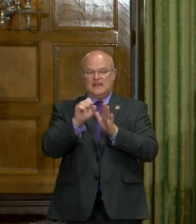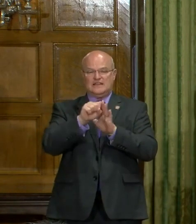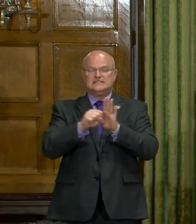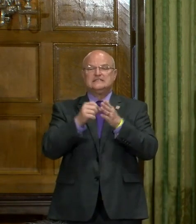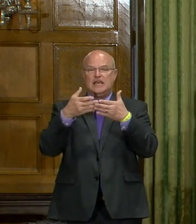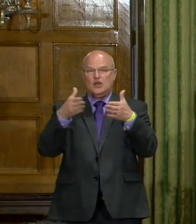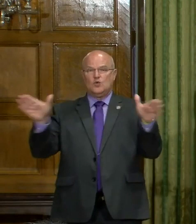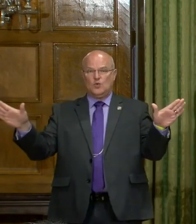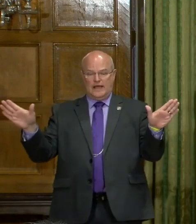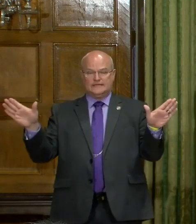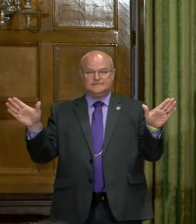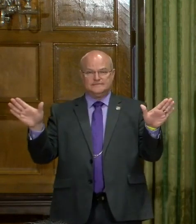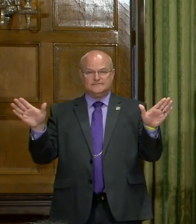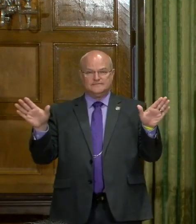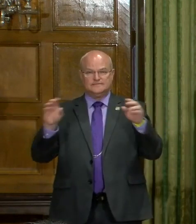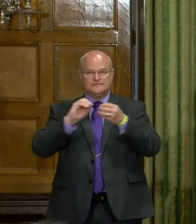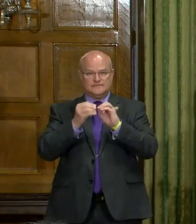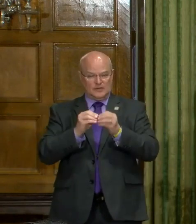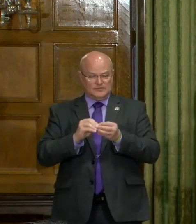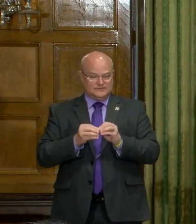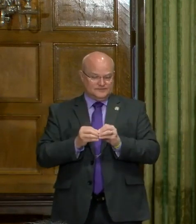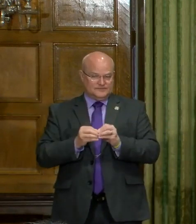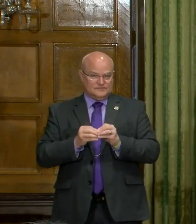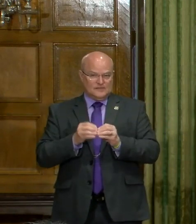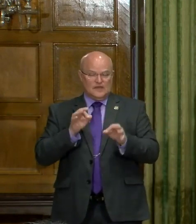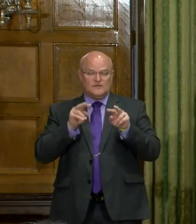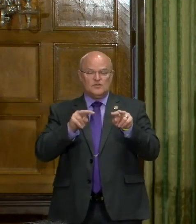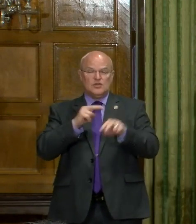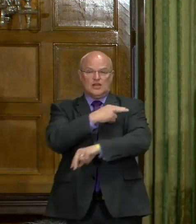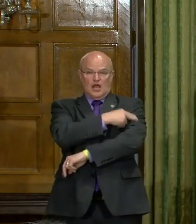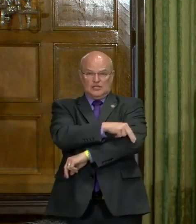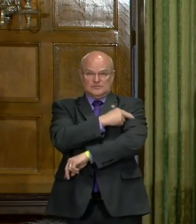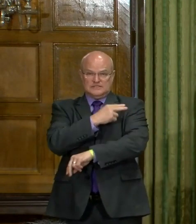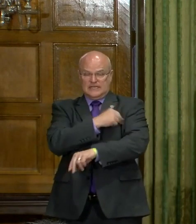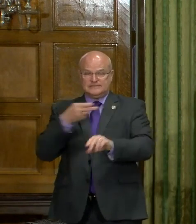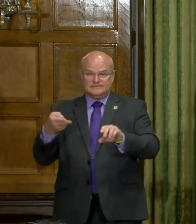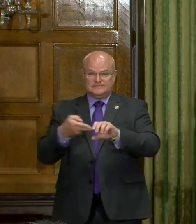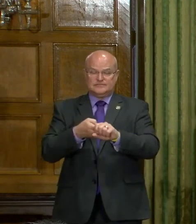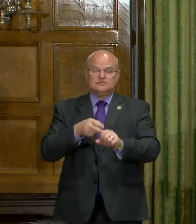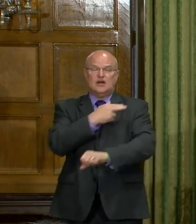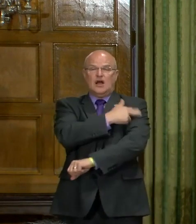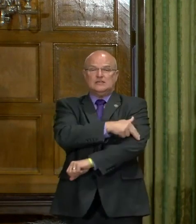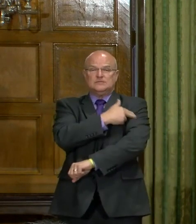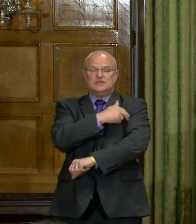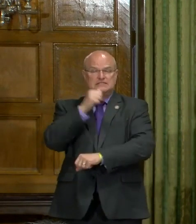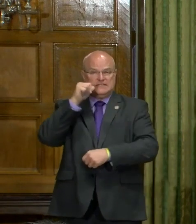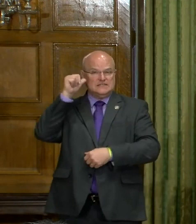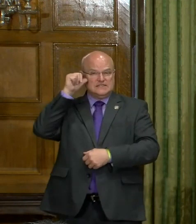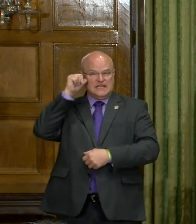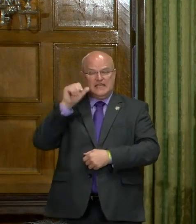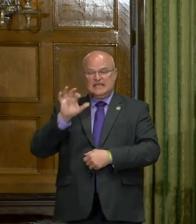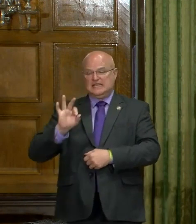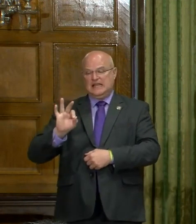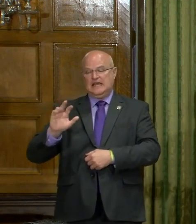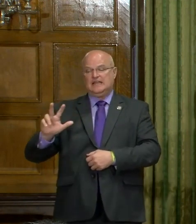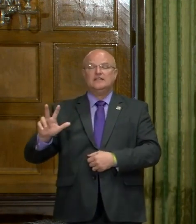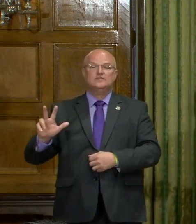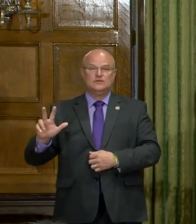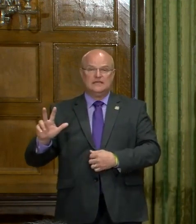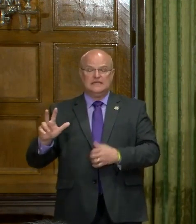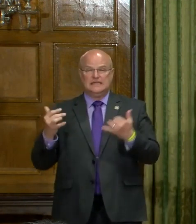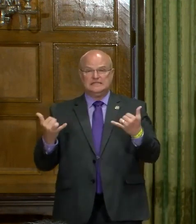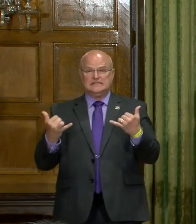the statewide perspective. If you look at hospitalizations, our hospitalizations yesterday were at 93.